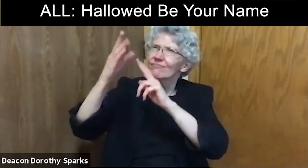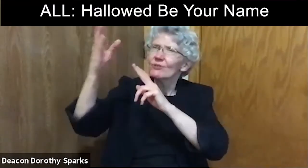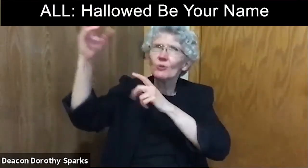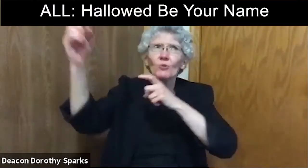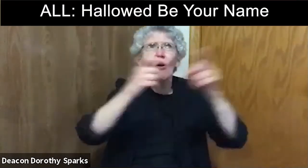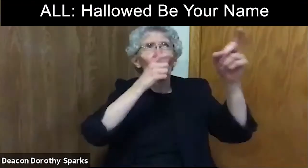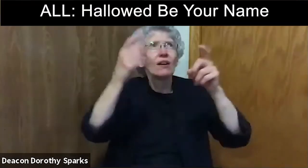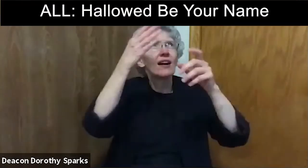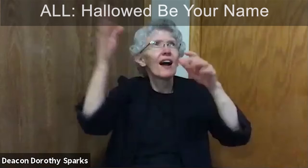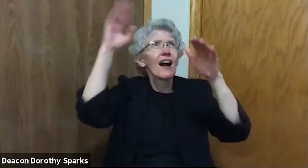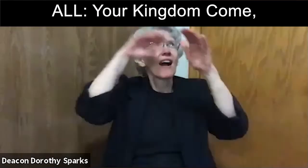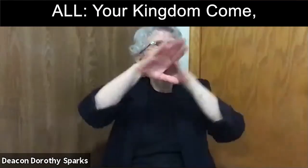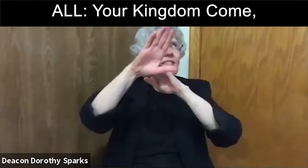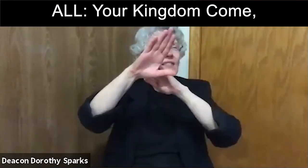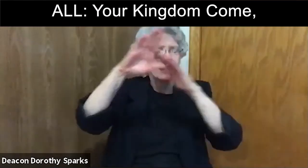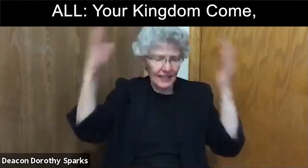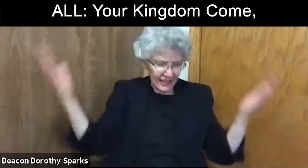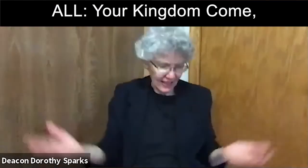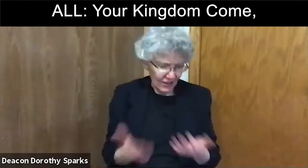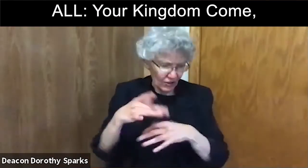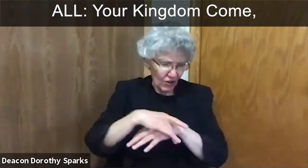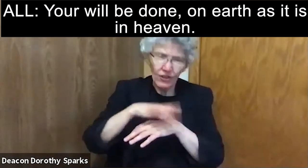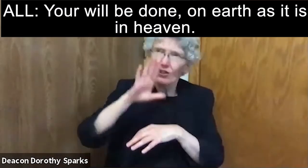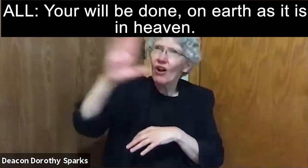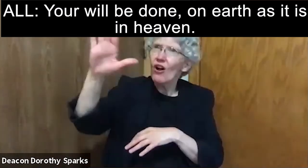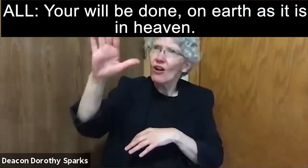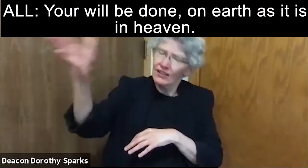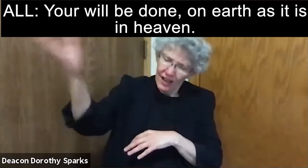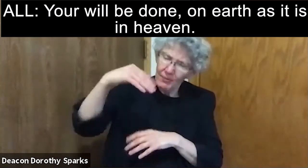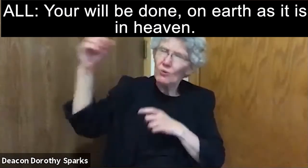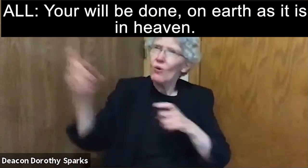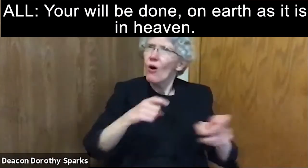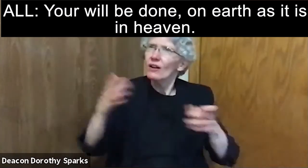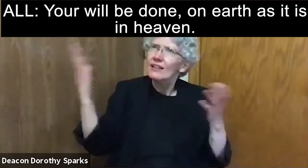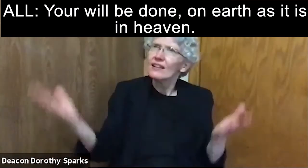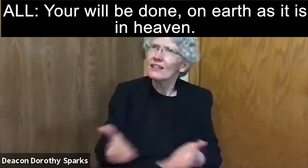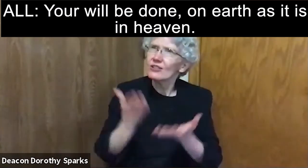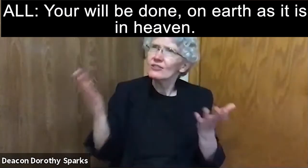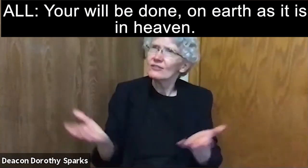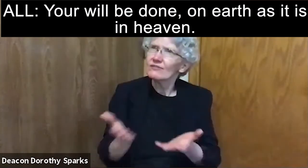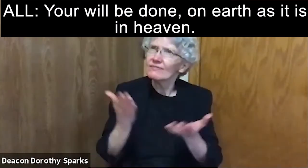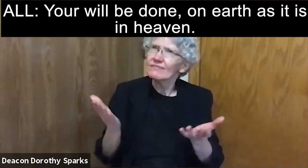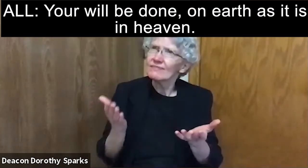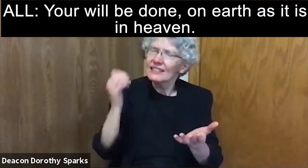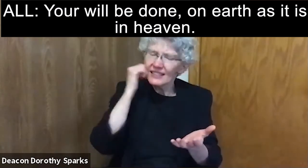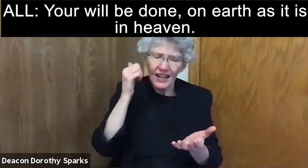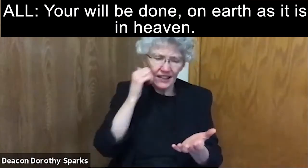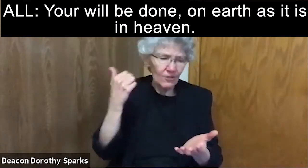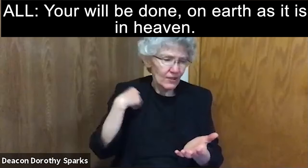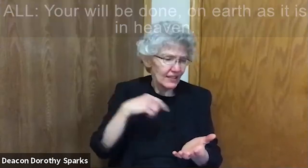hallowed be your name your kingdom come your will be done on earth as it is in heaven